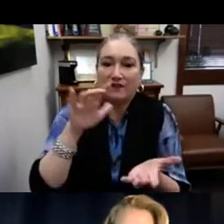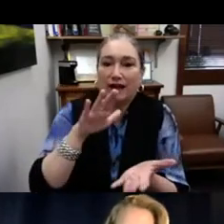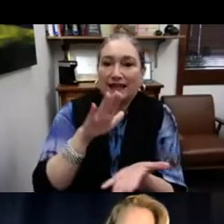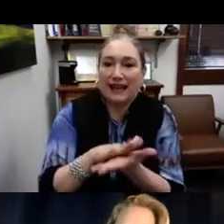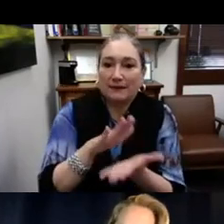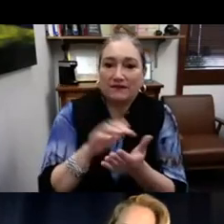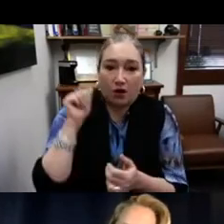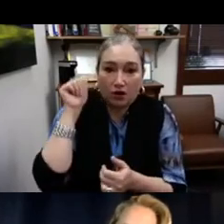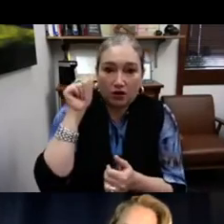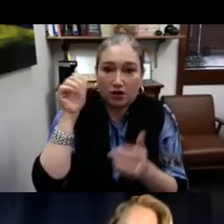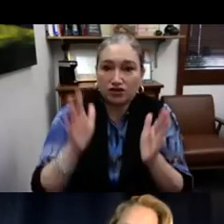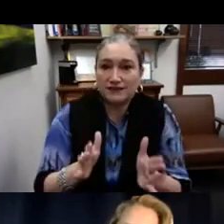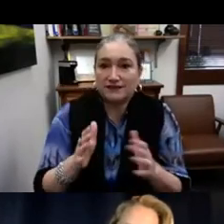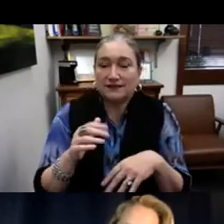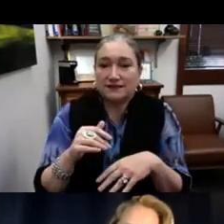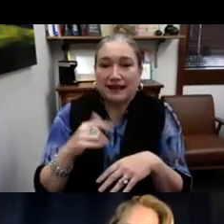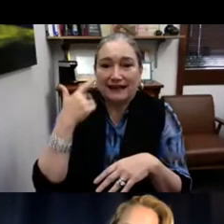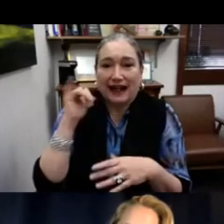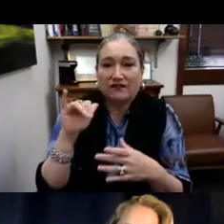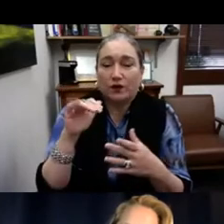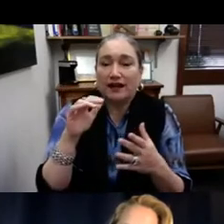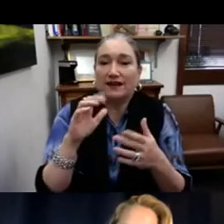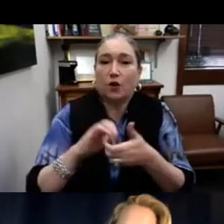bill that was sponsored by the California